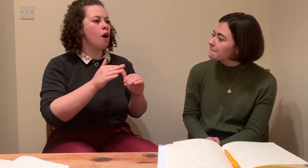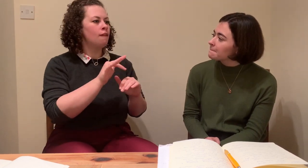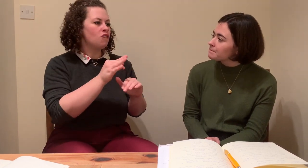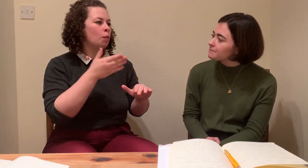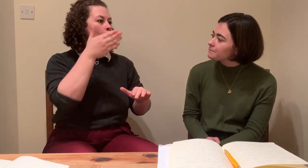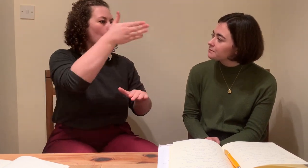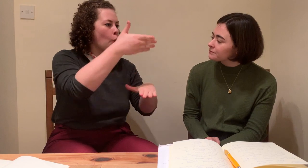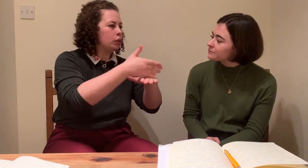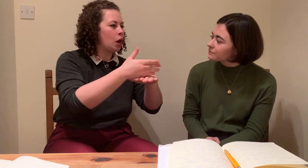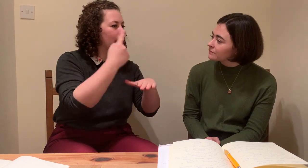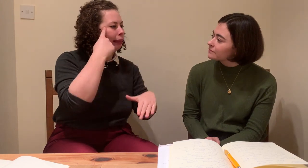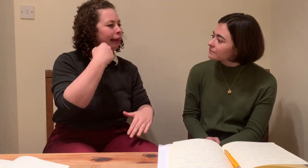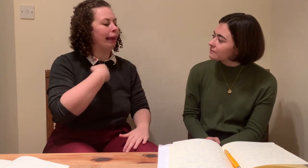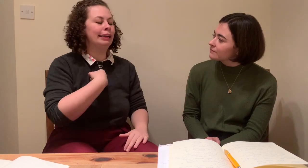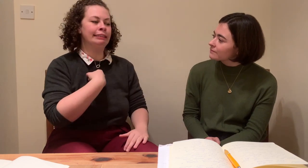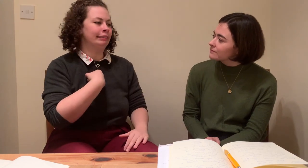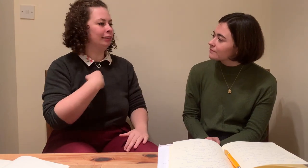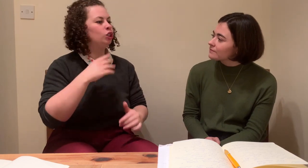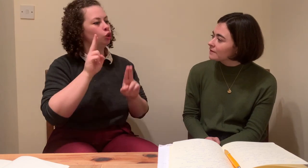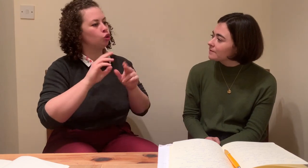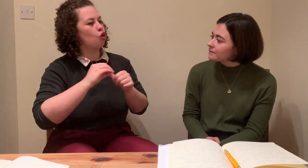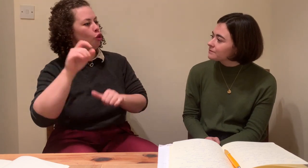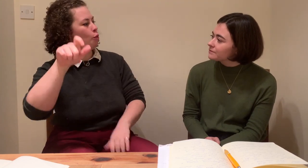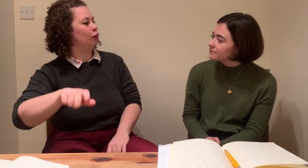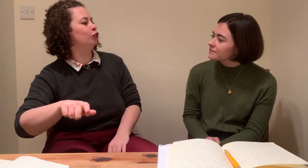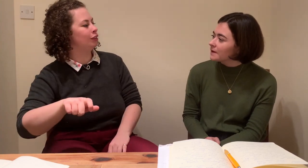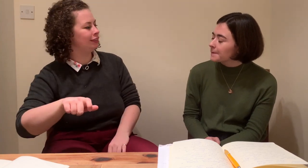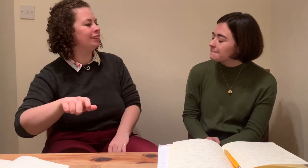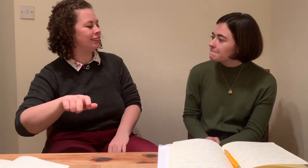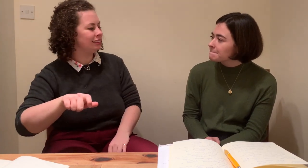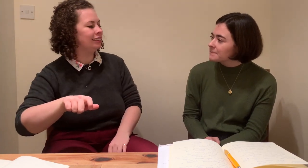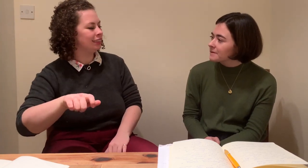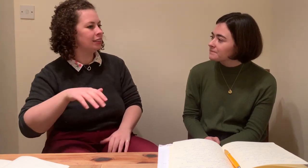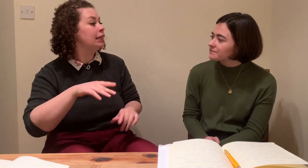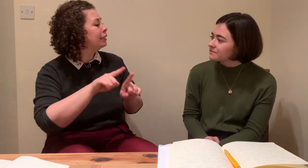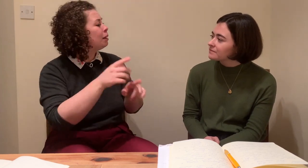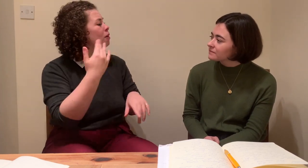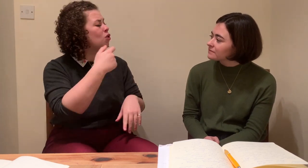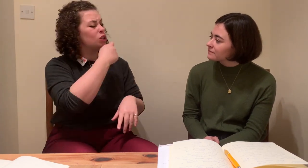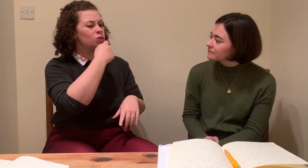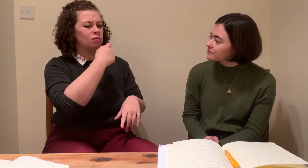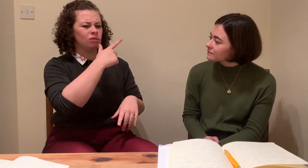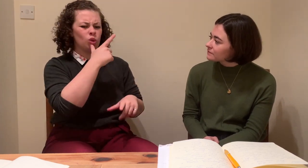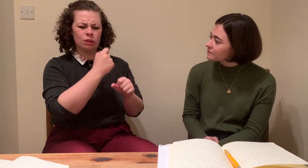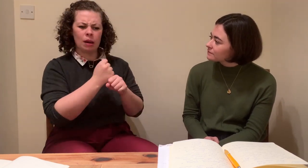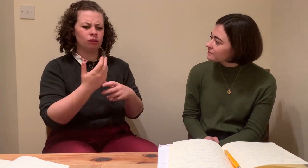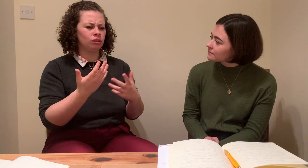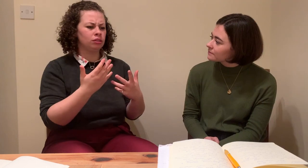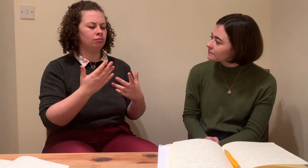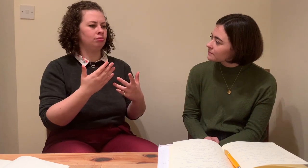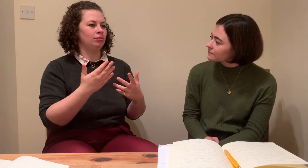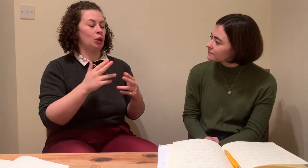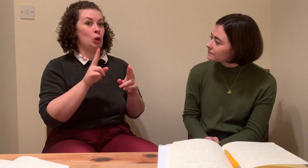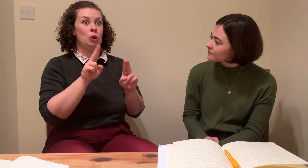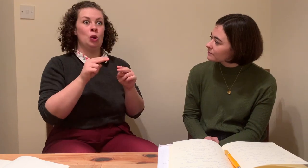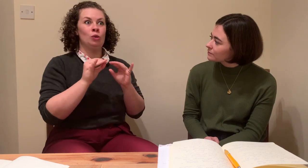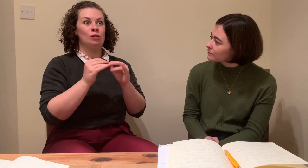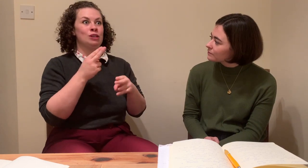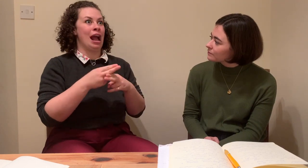question. Yeah. And I think sometimes when you're interpreting, you kind of find there is a deaf interpreter